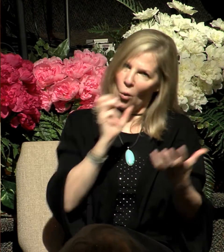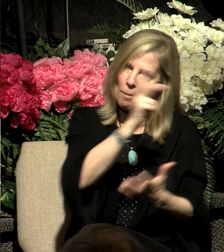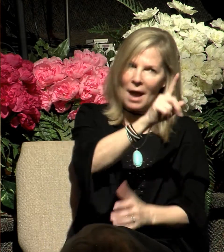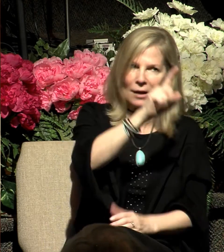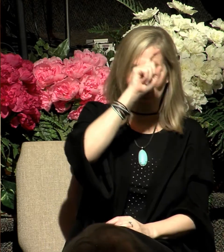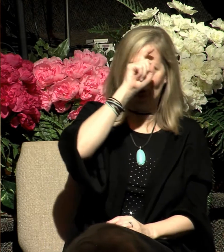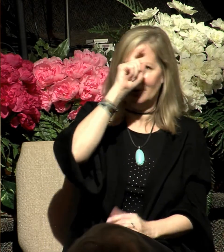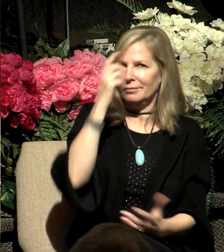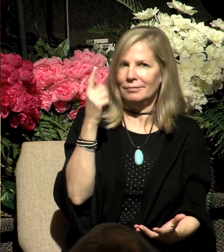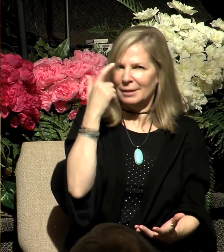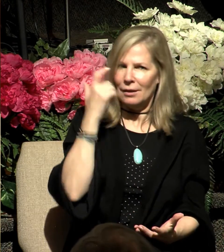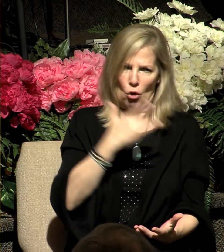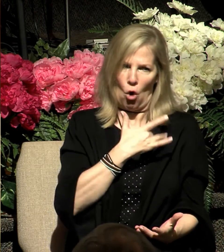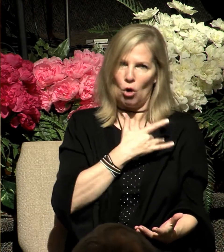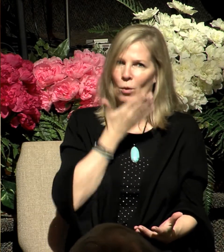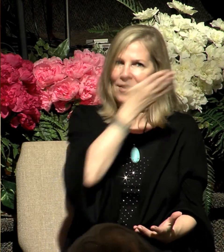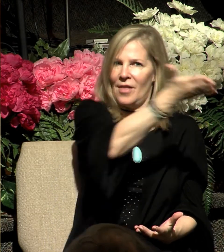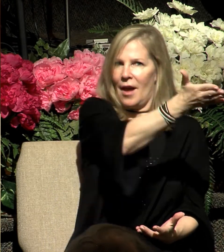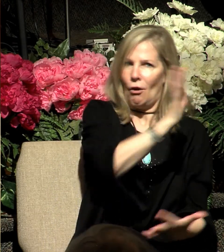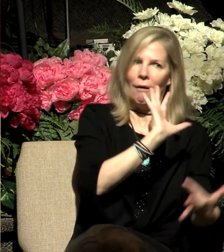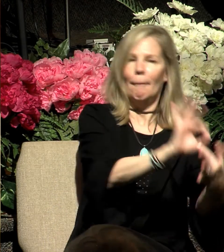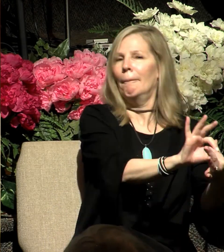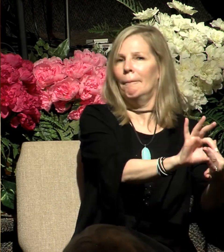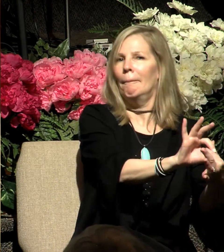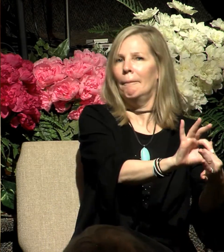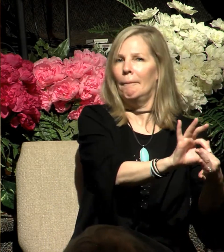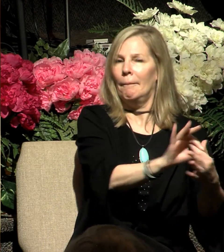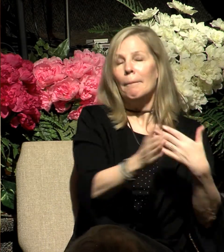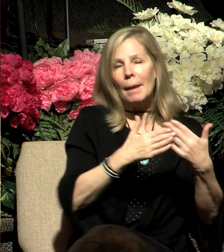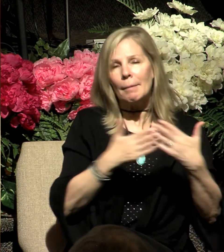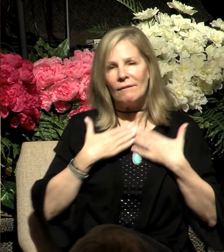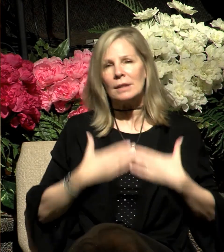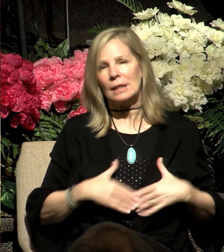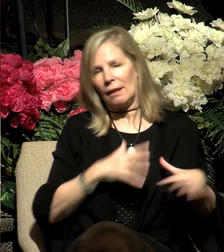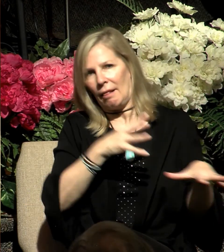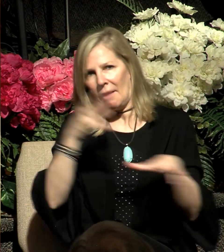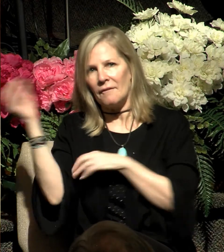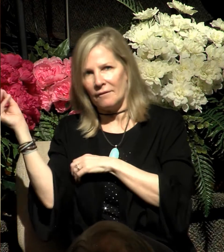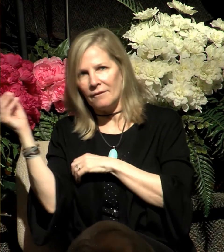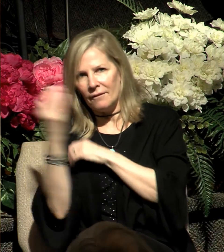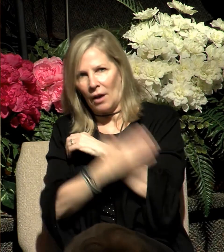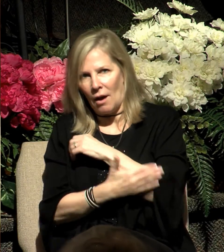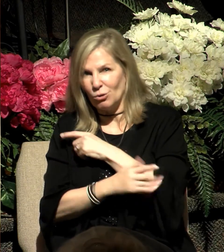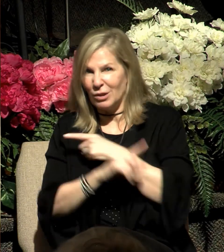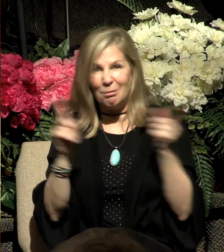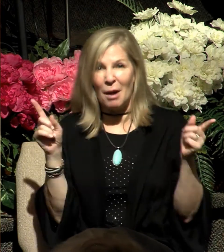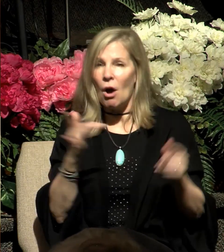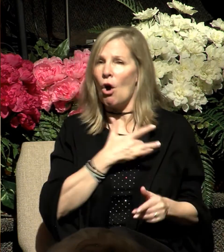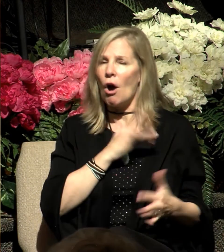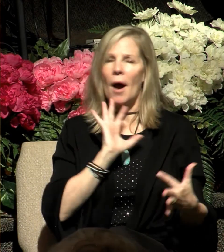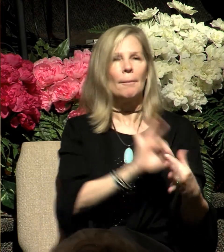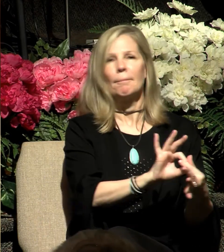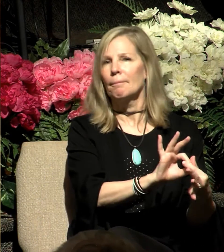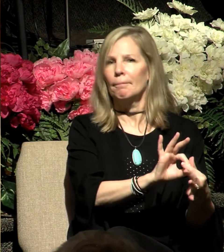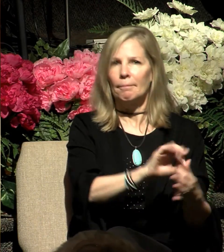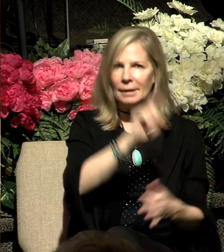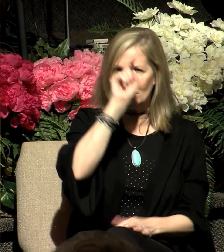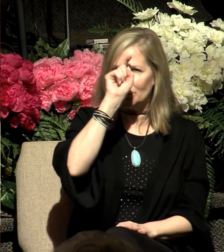their hearts were there. They may have physically left the country, but their hearts were back there in